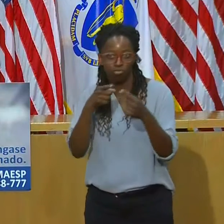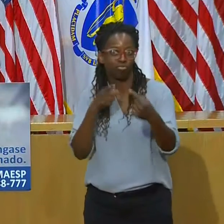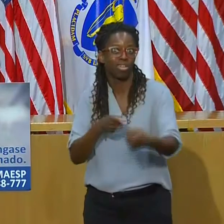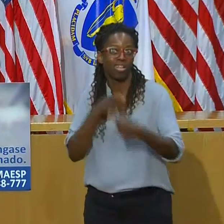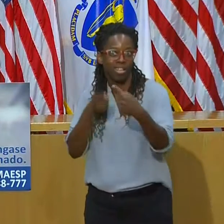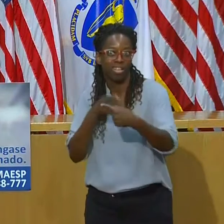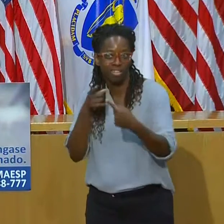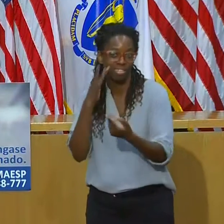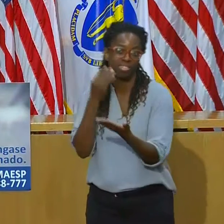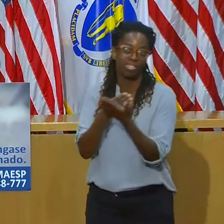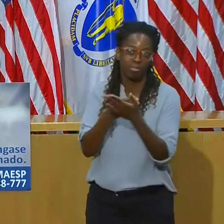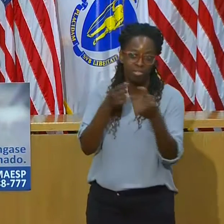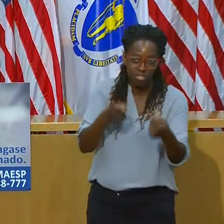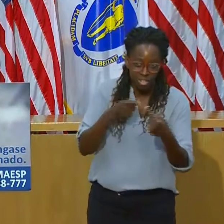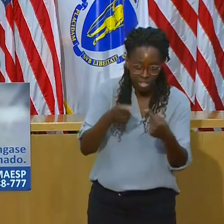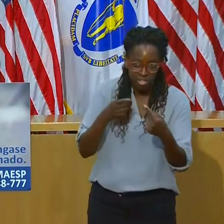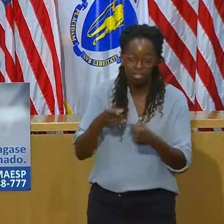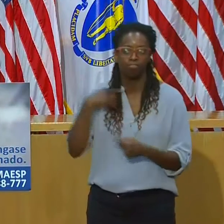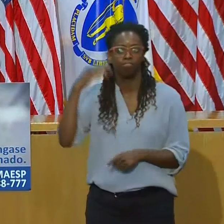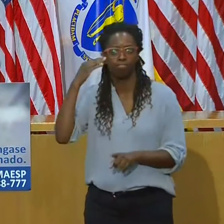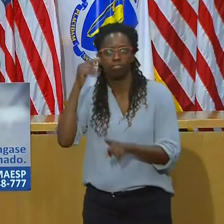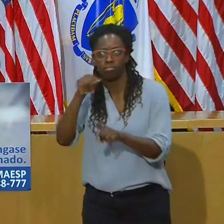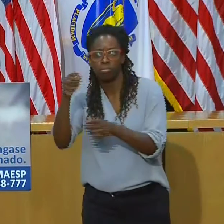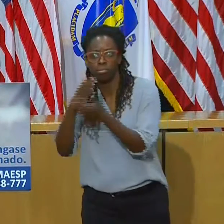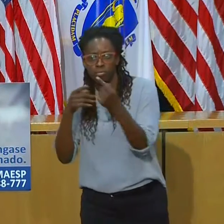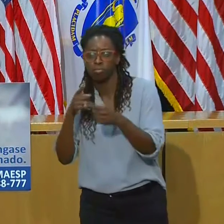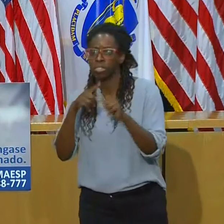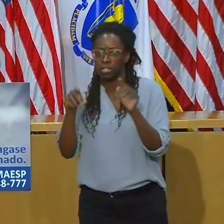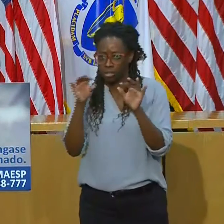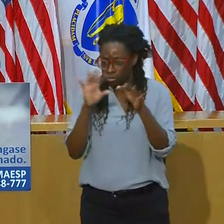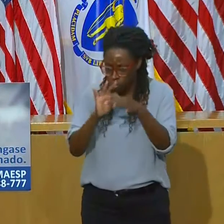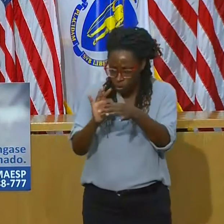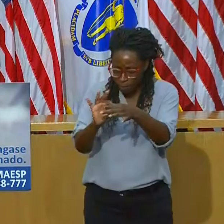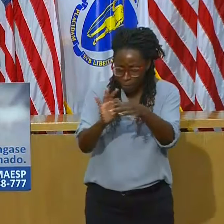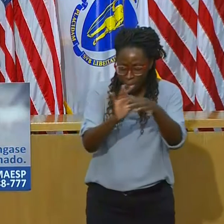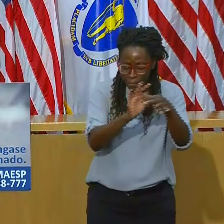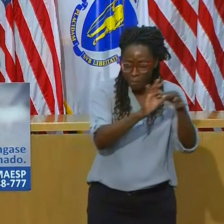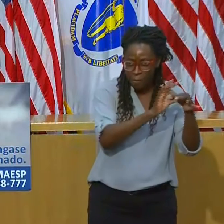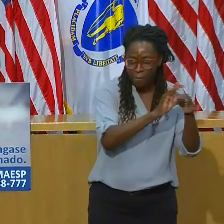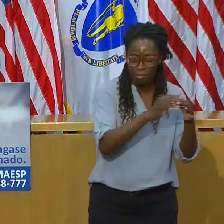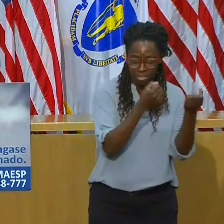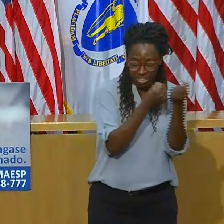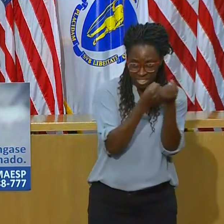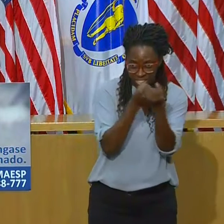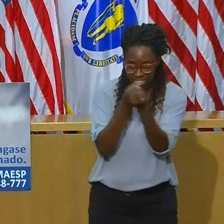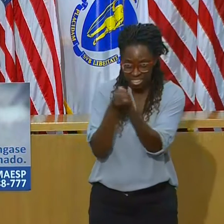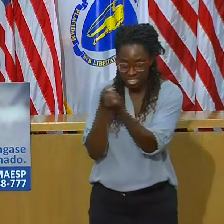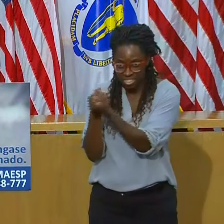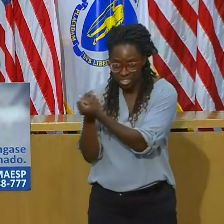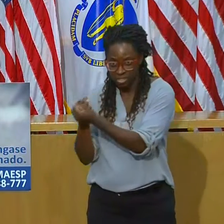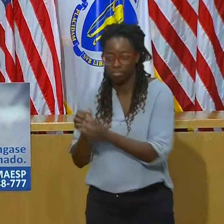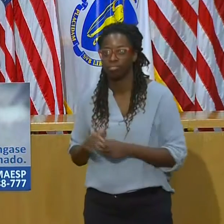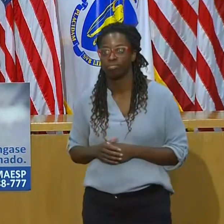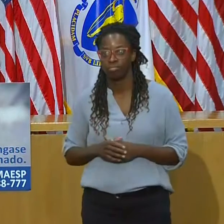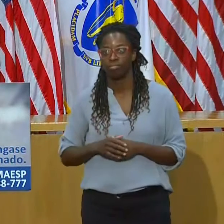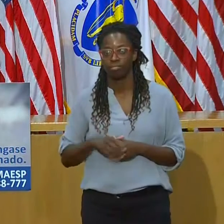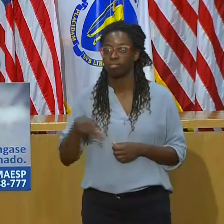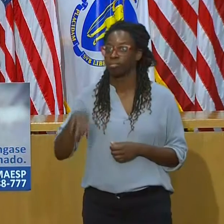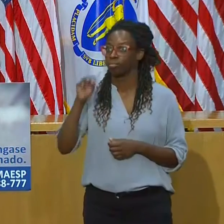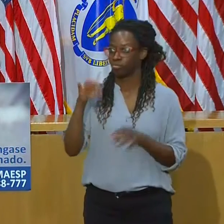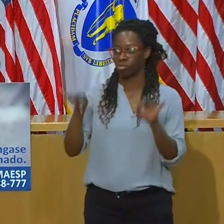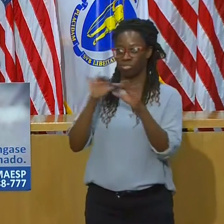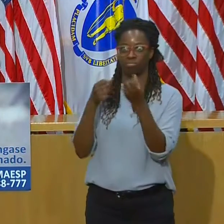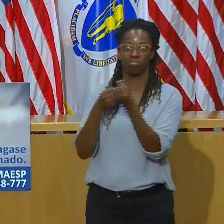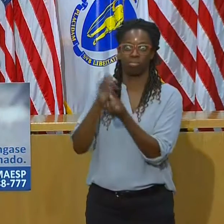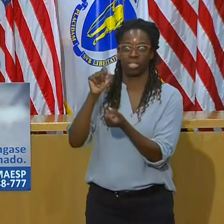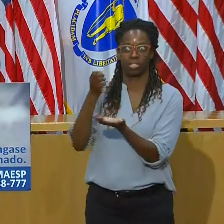but we will keep working together as strong partners to support our Massachusetts economy. Since this